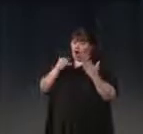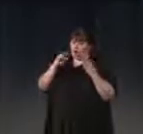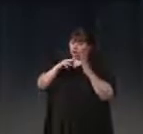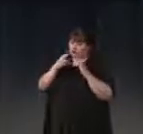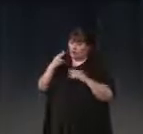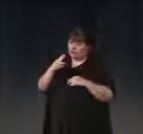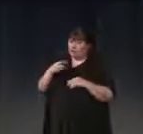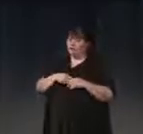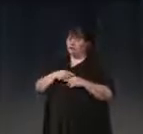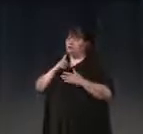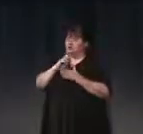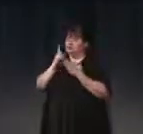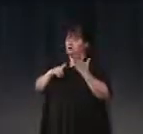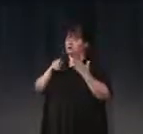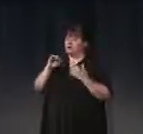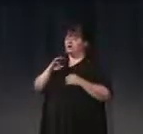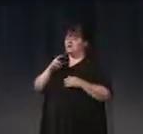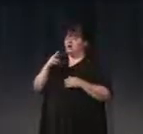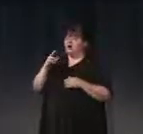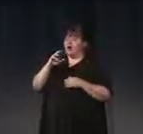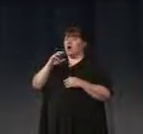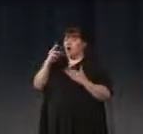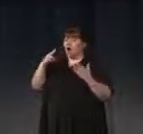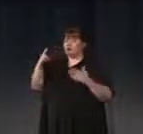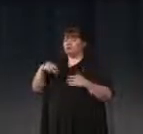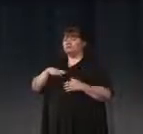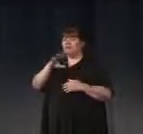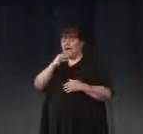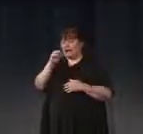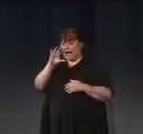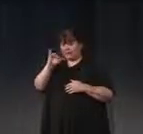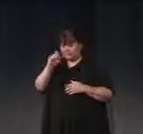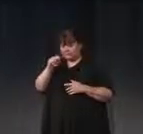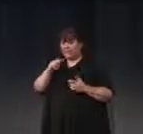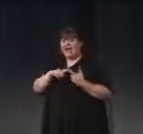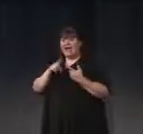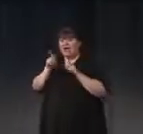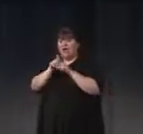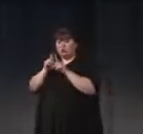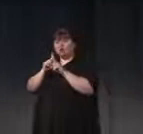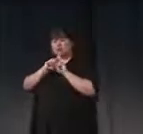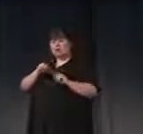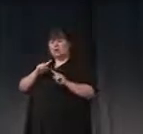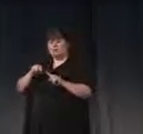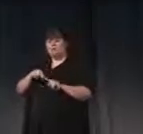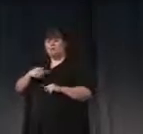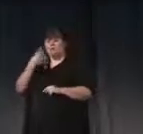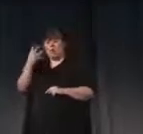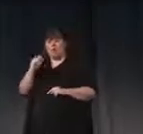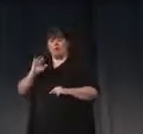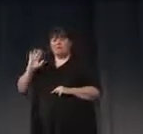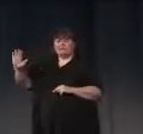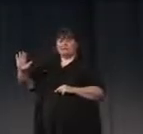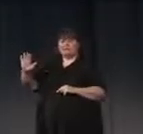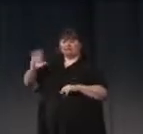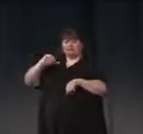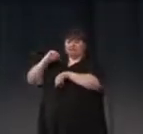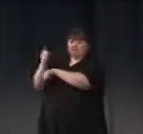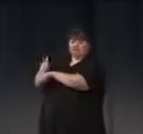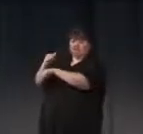director of the Arts Initiative at MIT and CAST, and someone who's had the privilege of attending four of his installations.